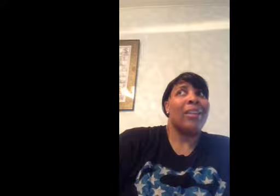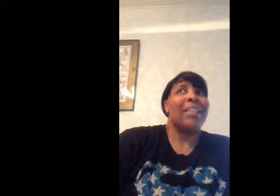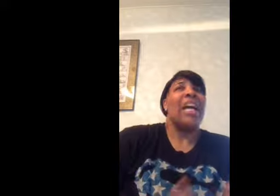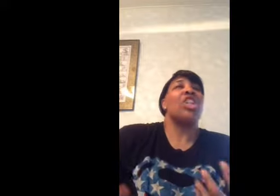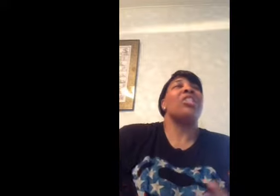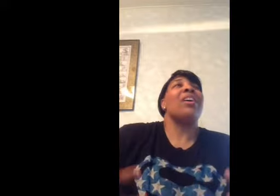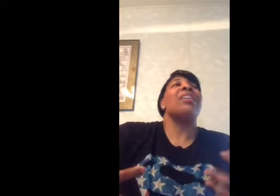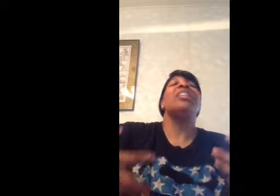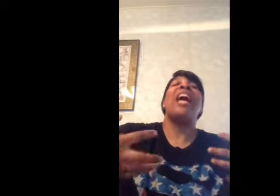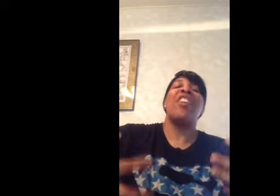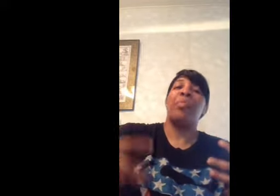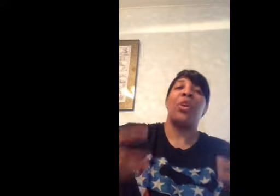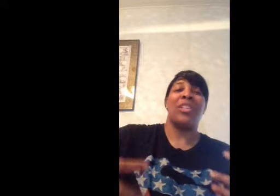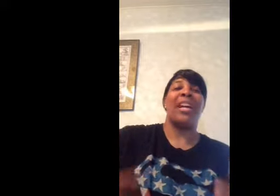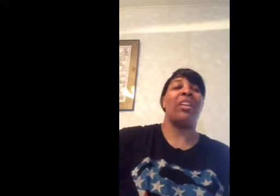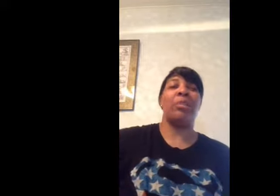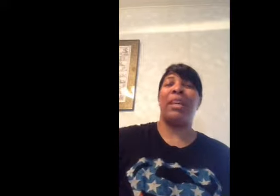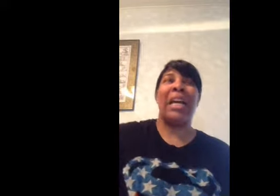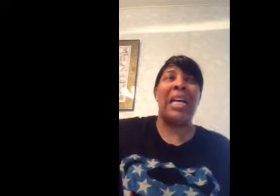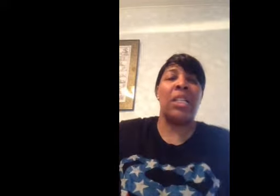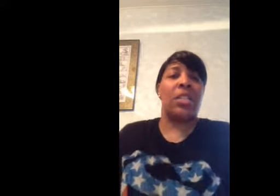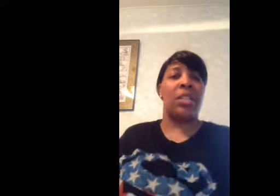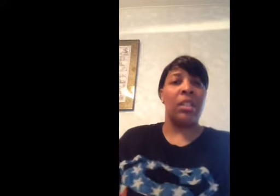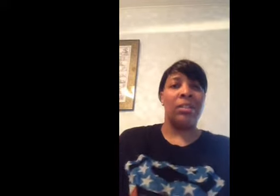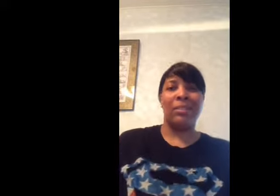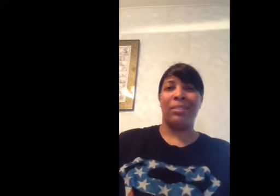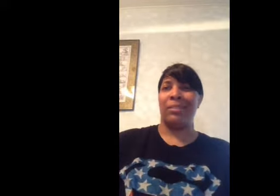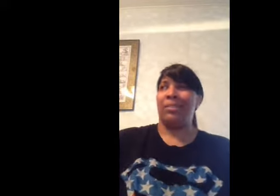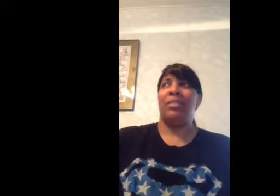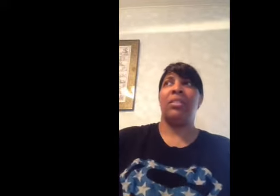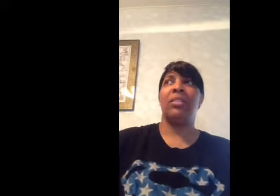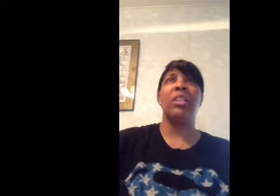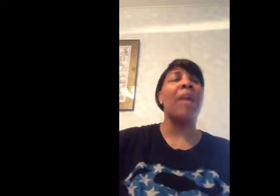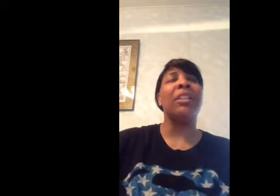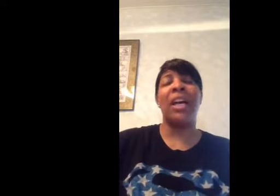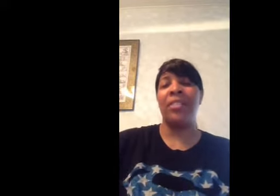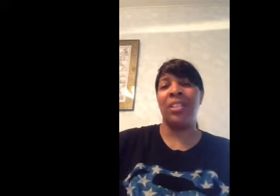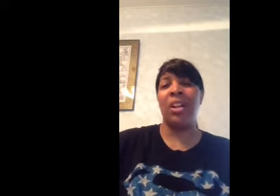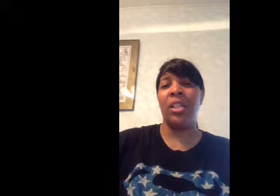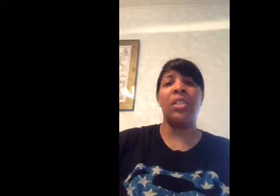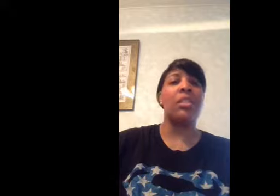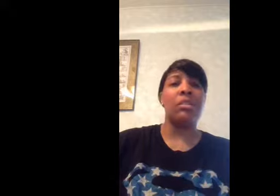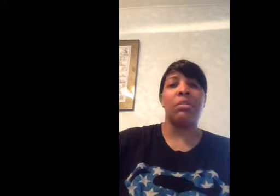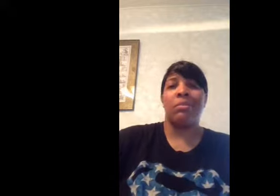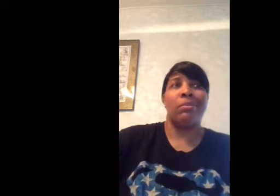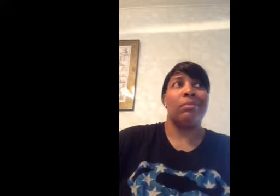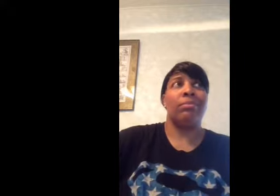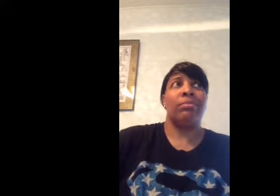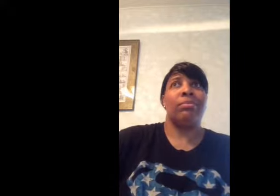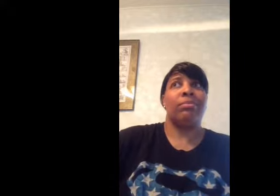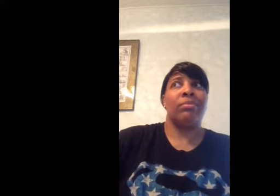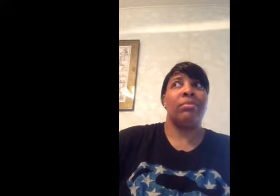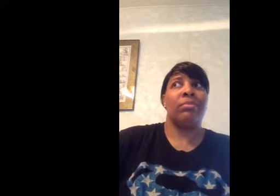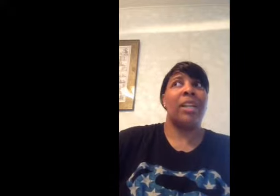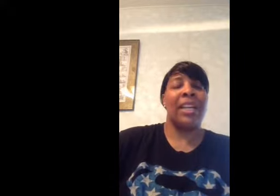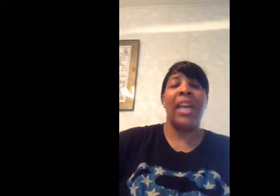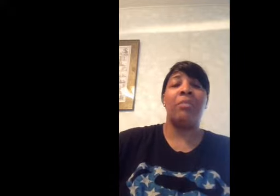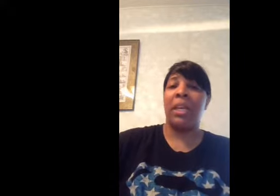just an alive personality because I'm alive as long as I can be